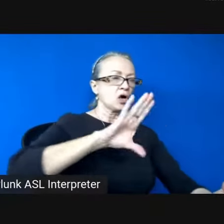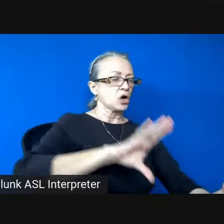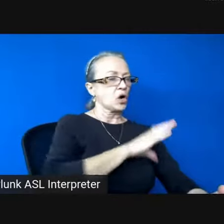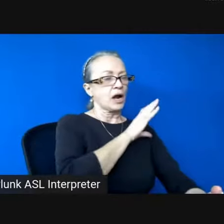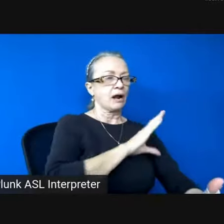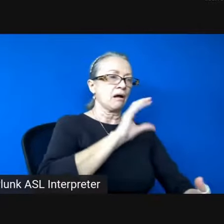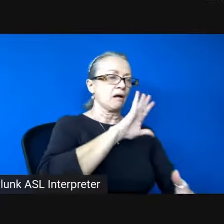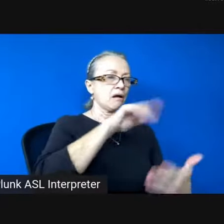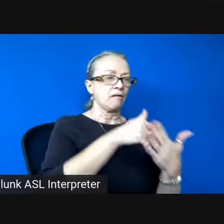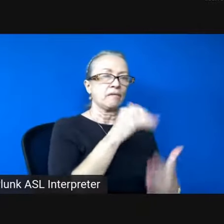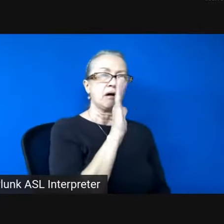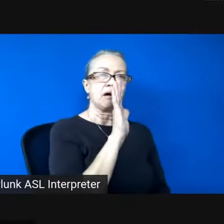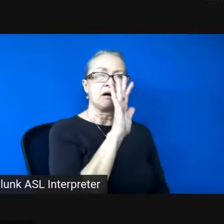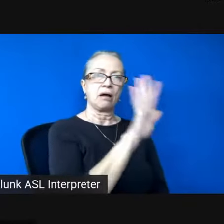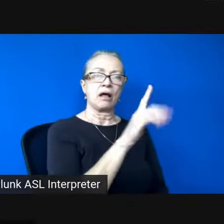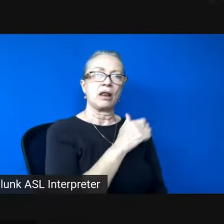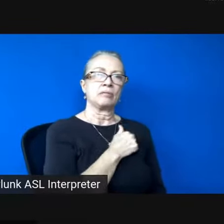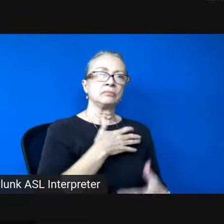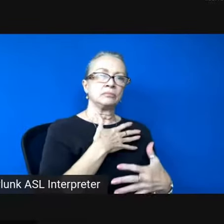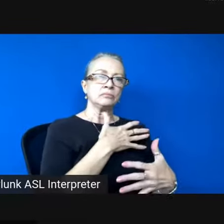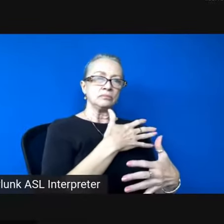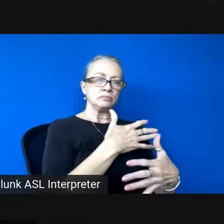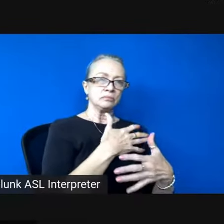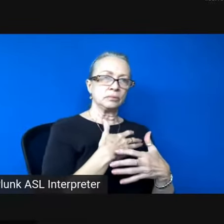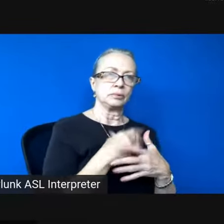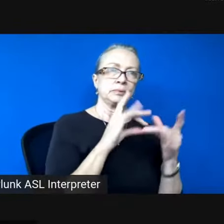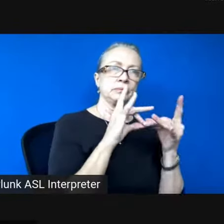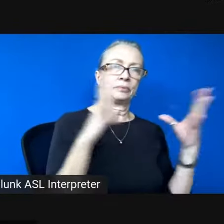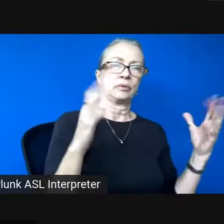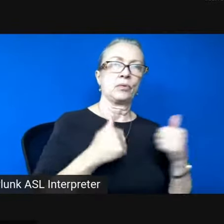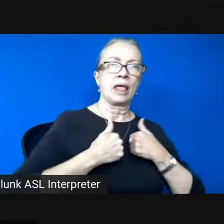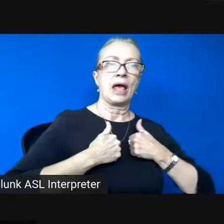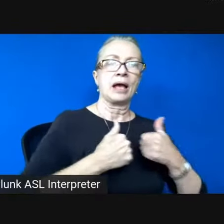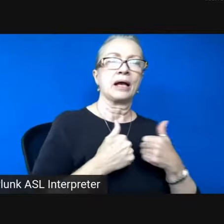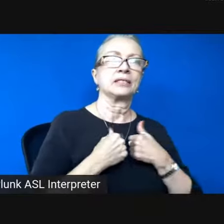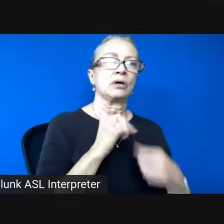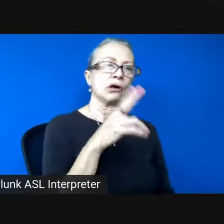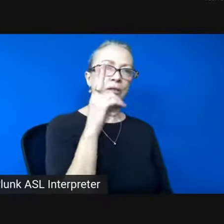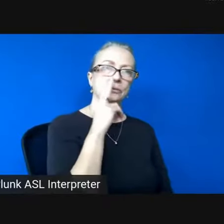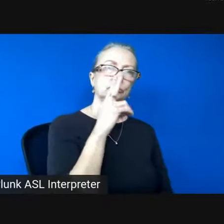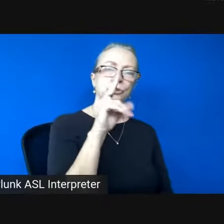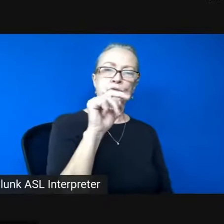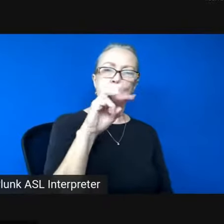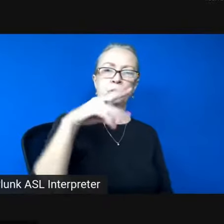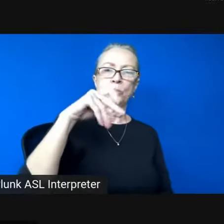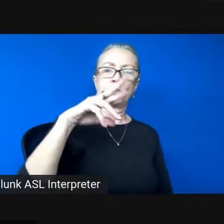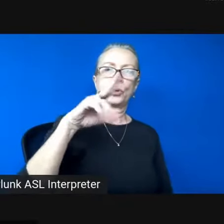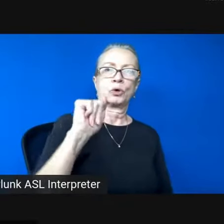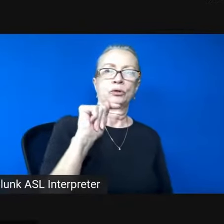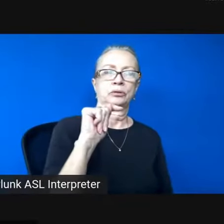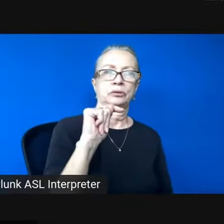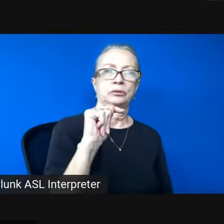love's breathing unsnagged by asthma or Newport dragged lung. The true